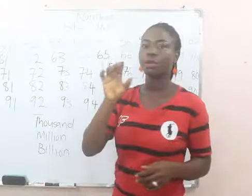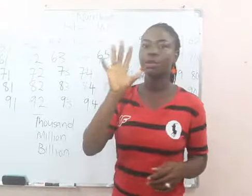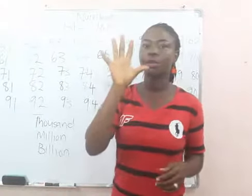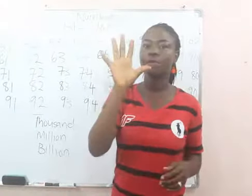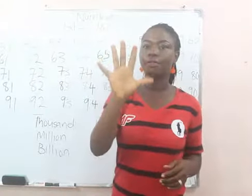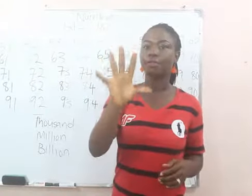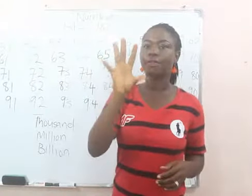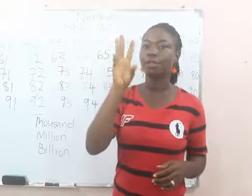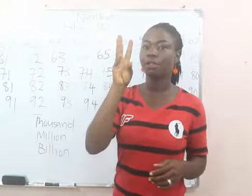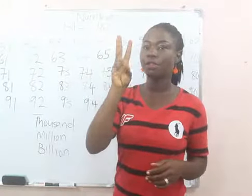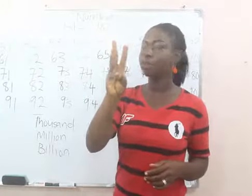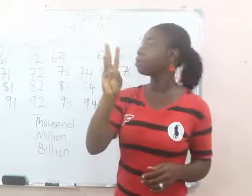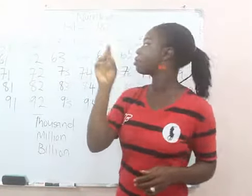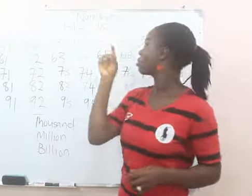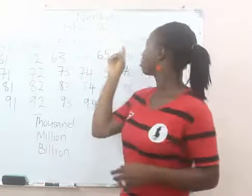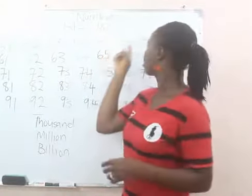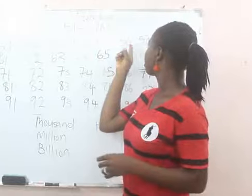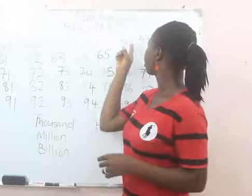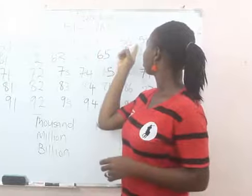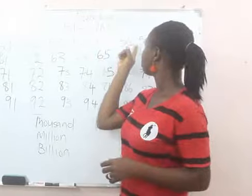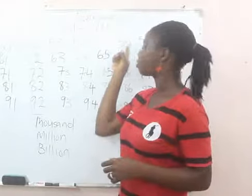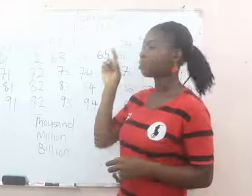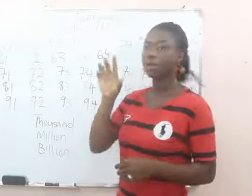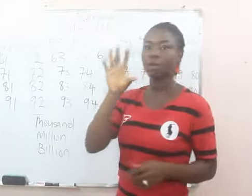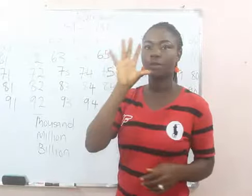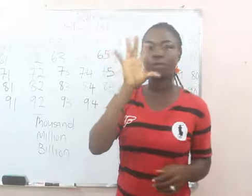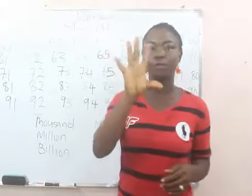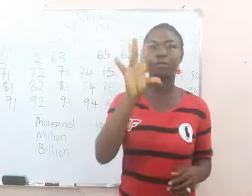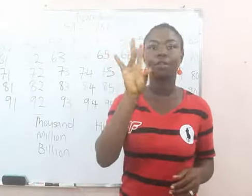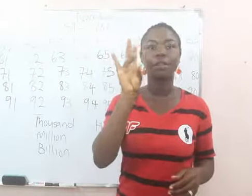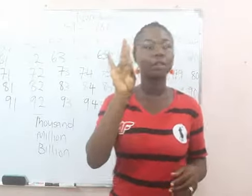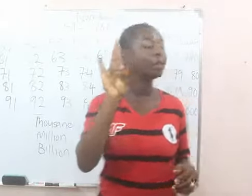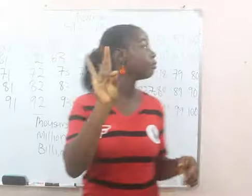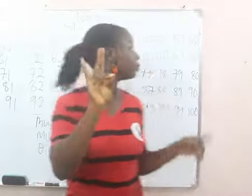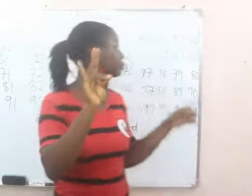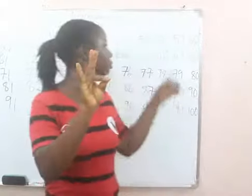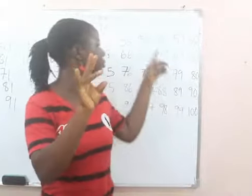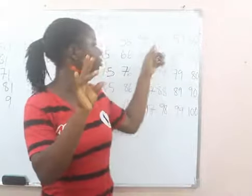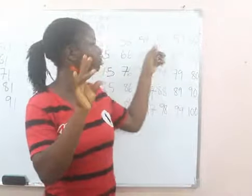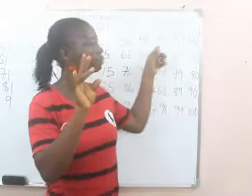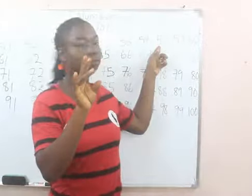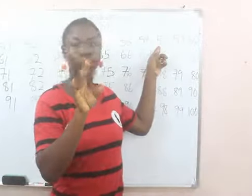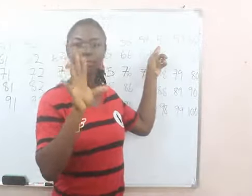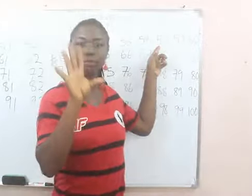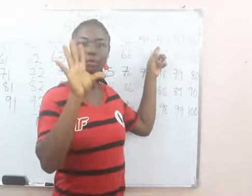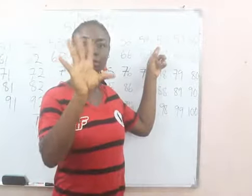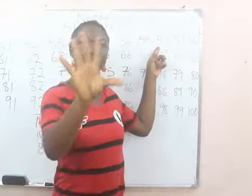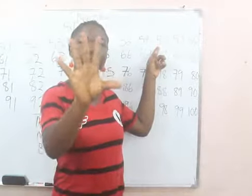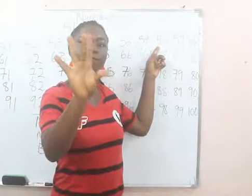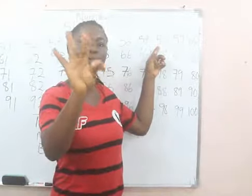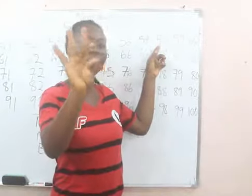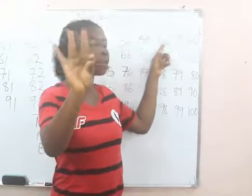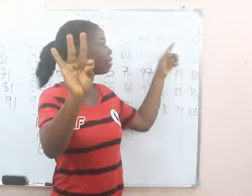56, 57, 58,